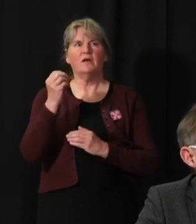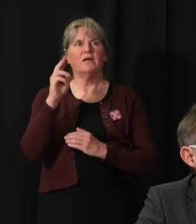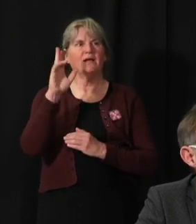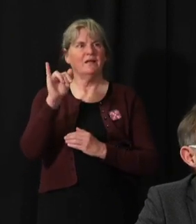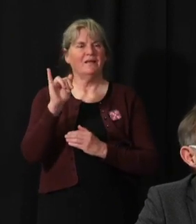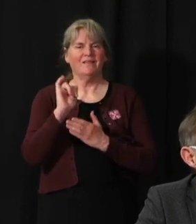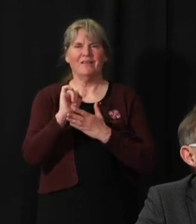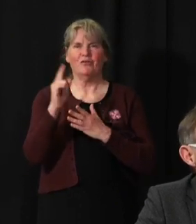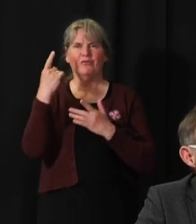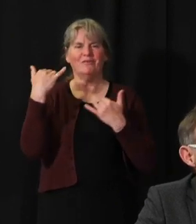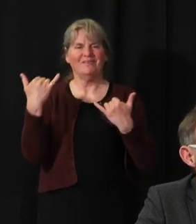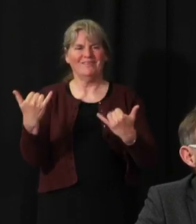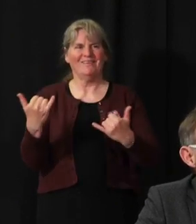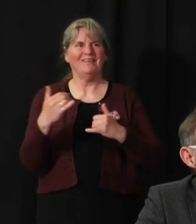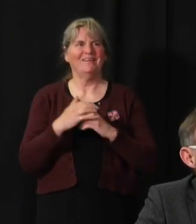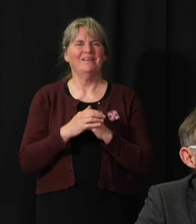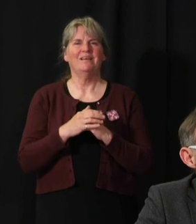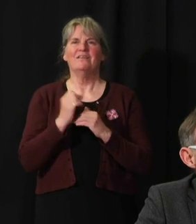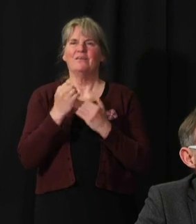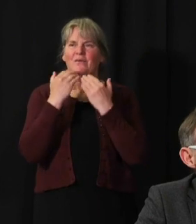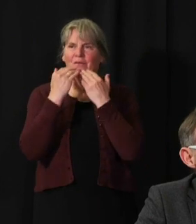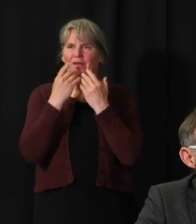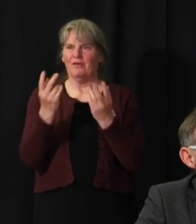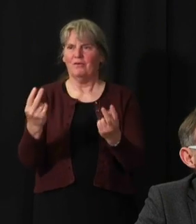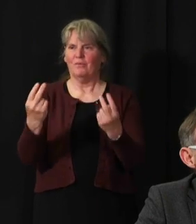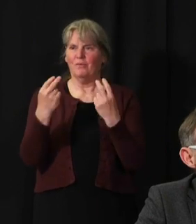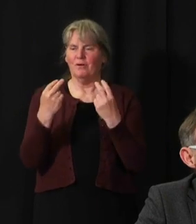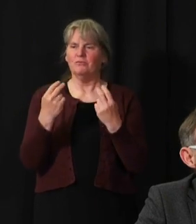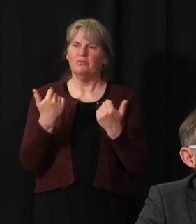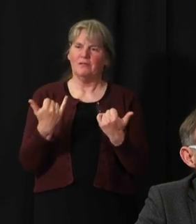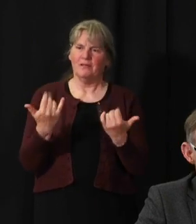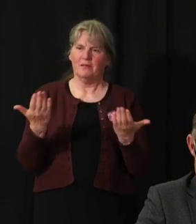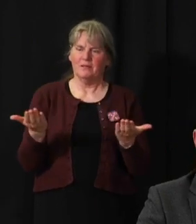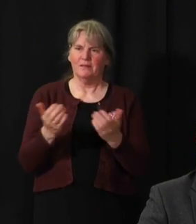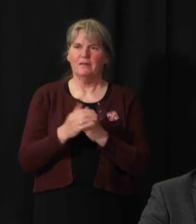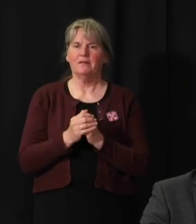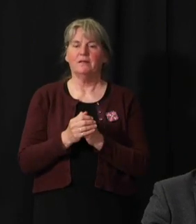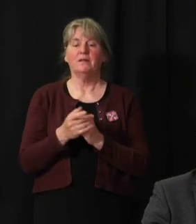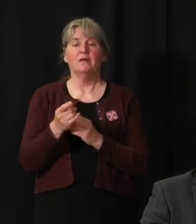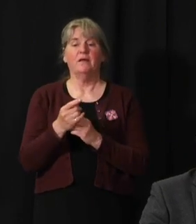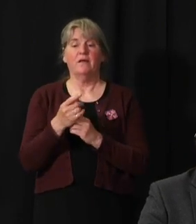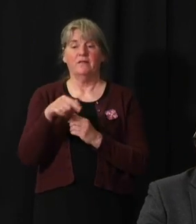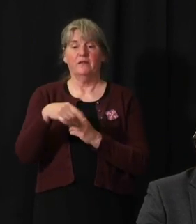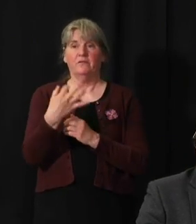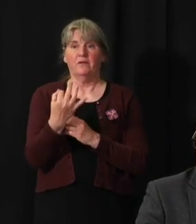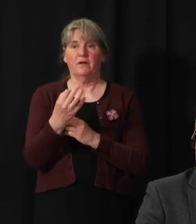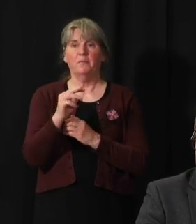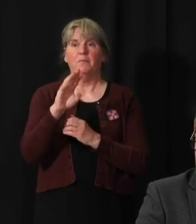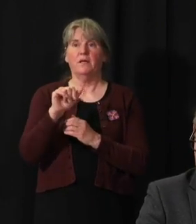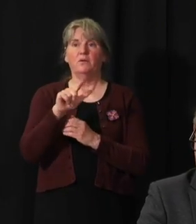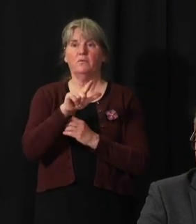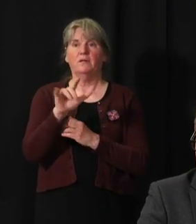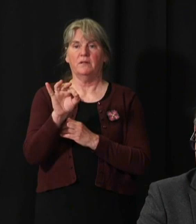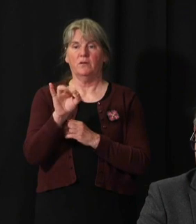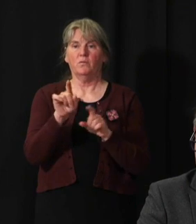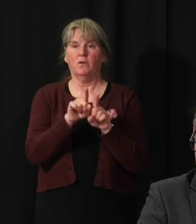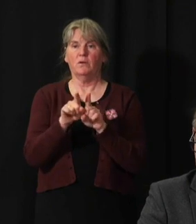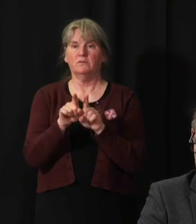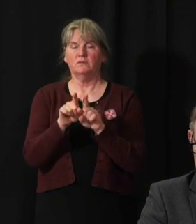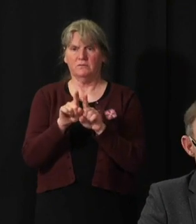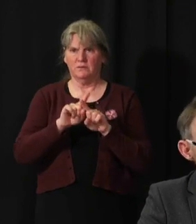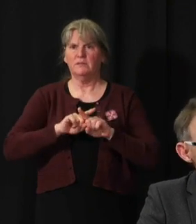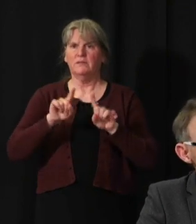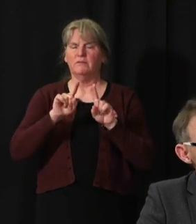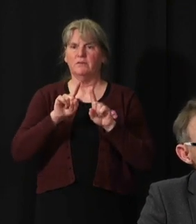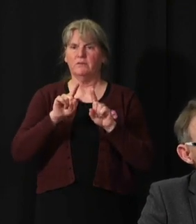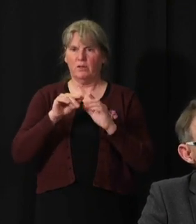It appears that's all for today. Thank you, everyone, for your time today. The briefing for Friday, May 29th, will also take a different